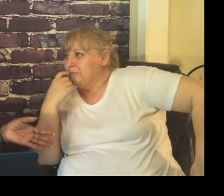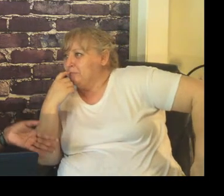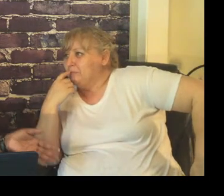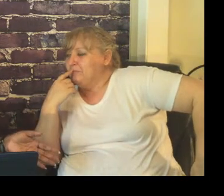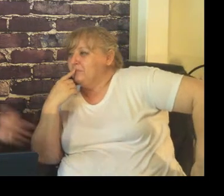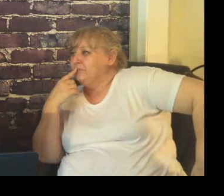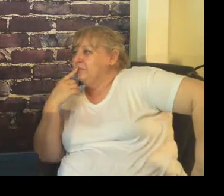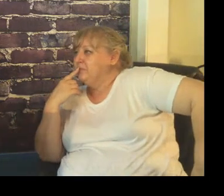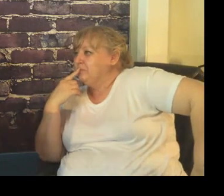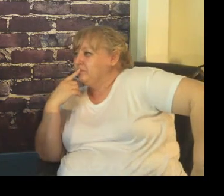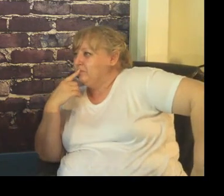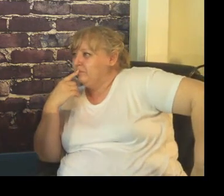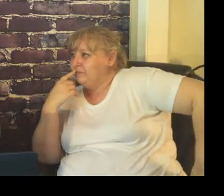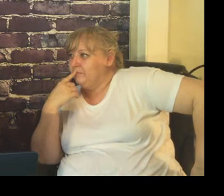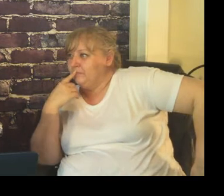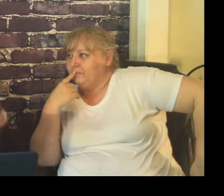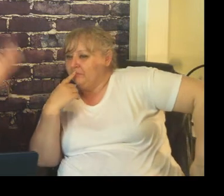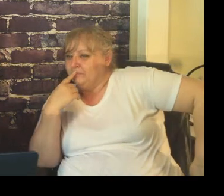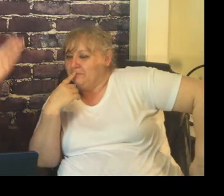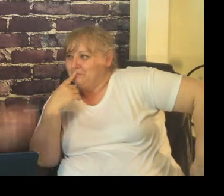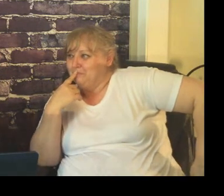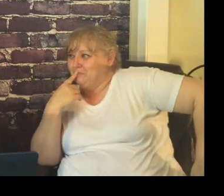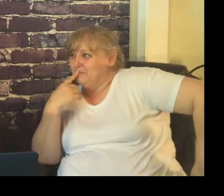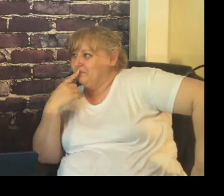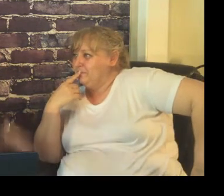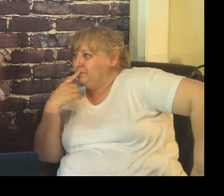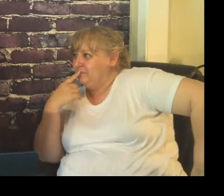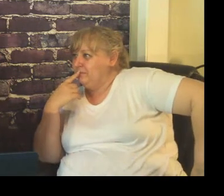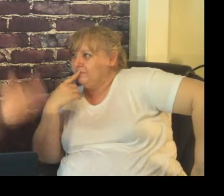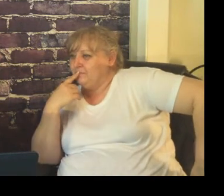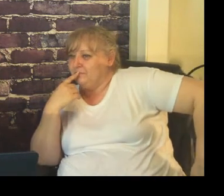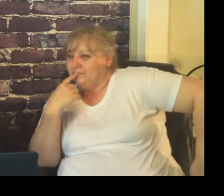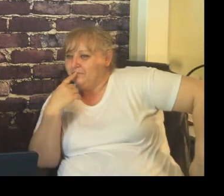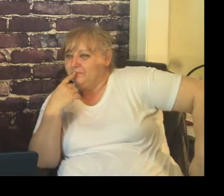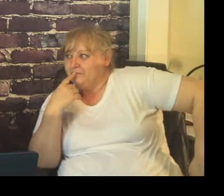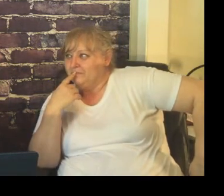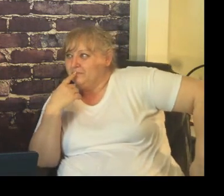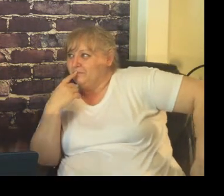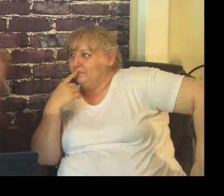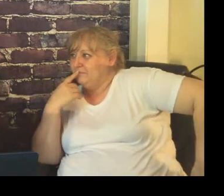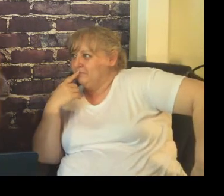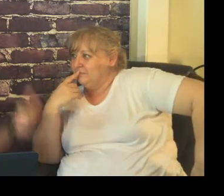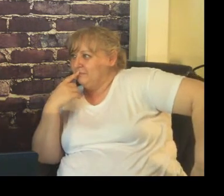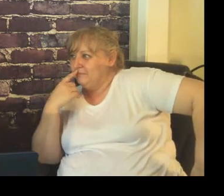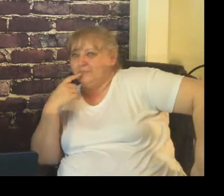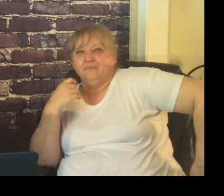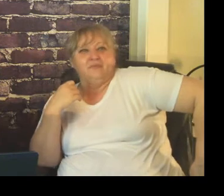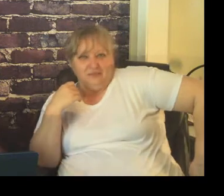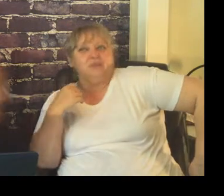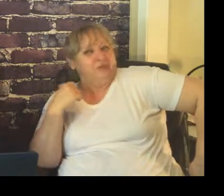attest to this when the kids would come in my room I would have I would just say to them as they're coming in good morning read the board good morning read